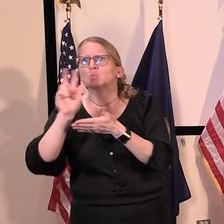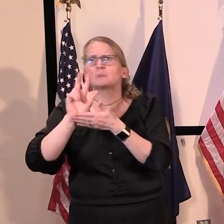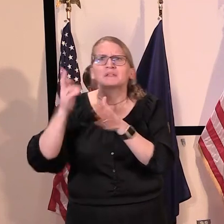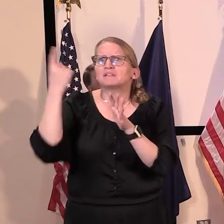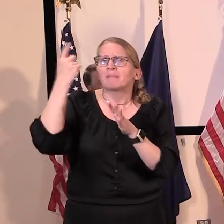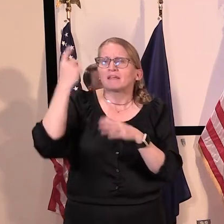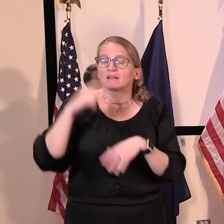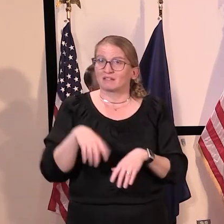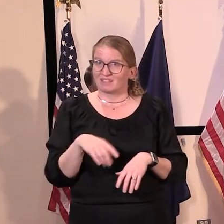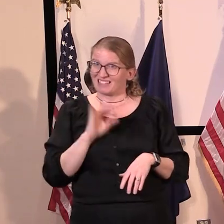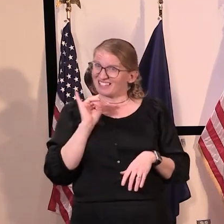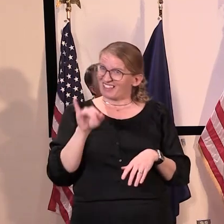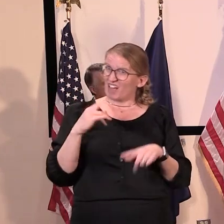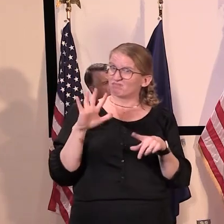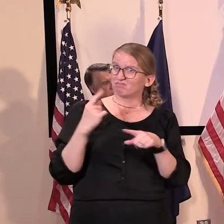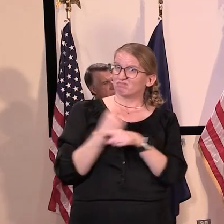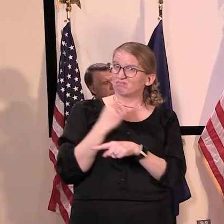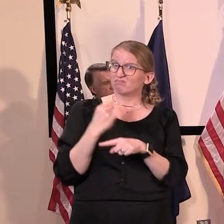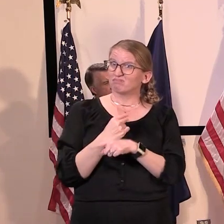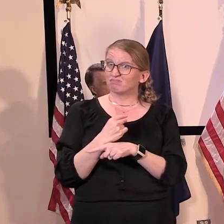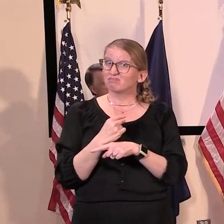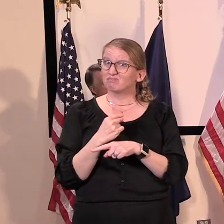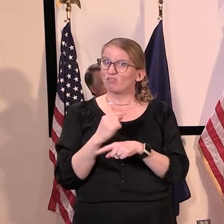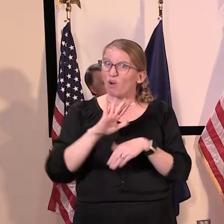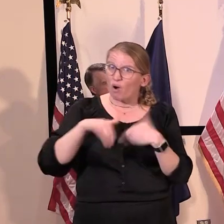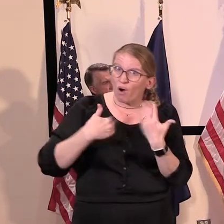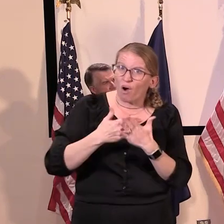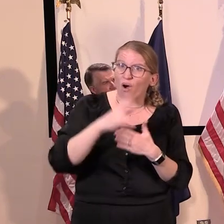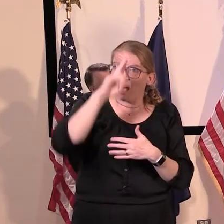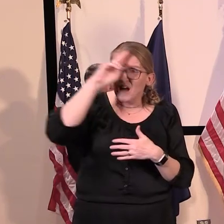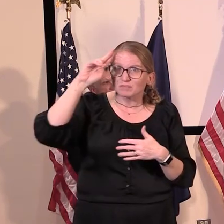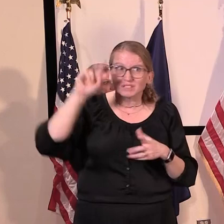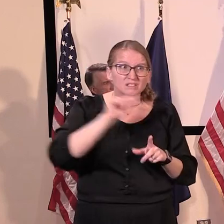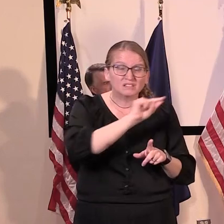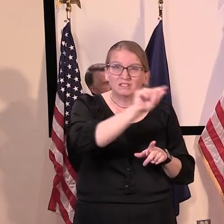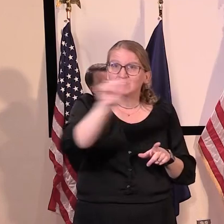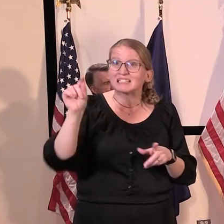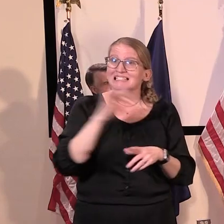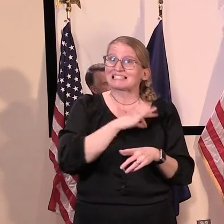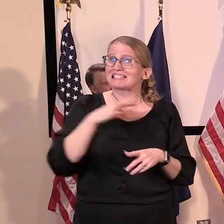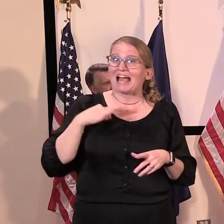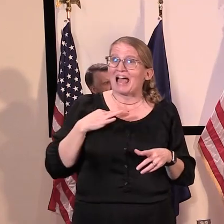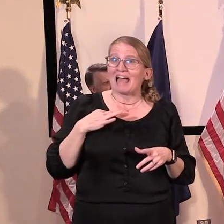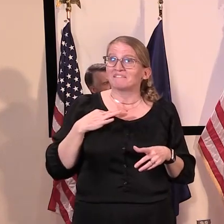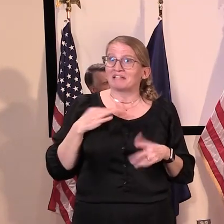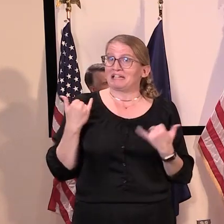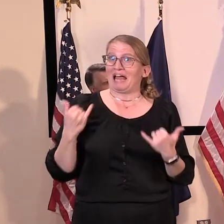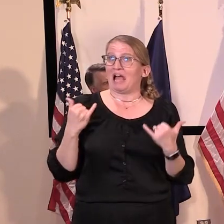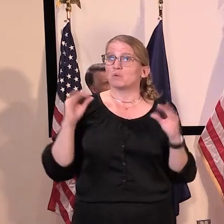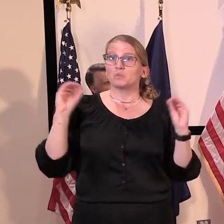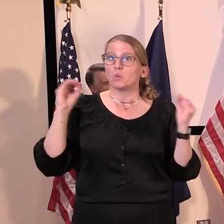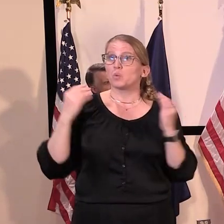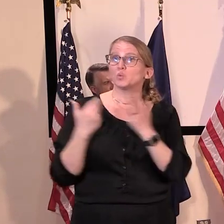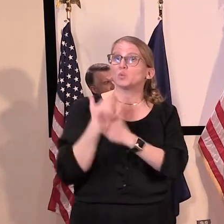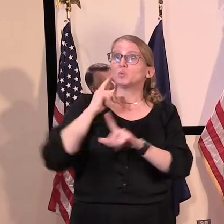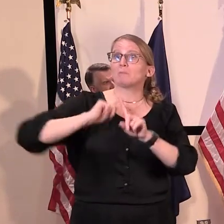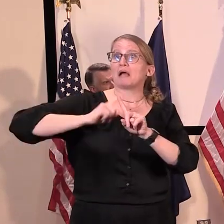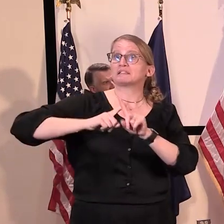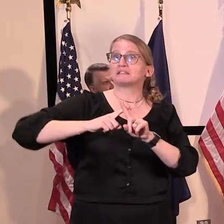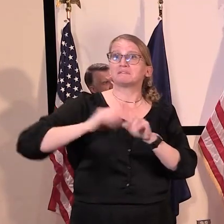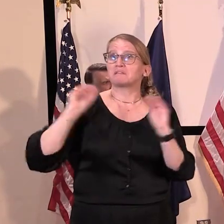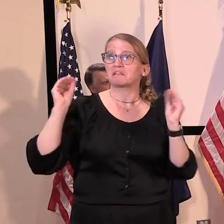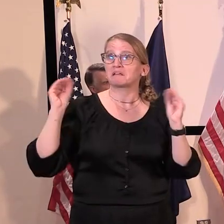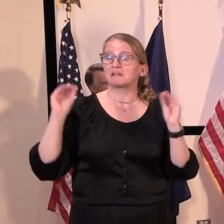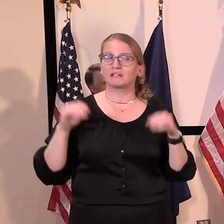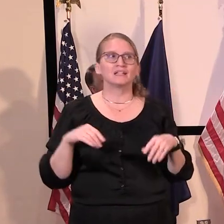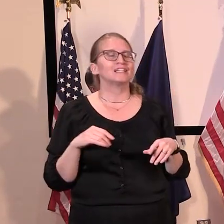not showing any, um, uh, positive cases? You know, I don't have data in front of me on that, so I'd be reluctant